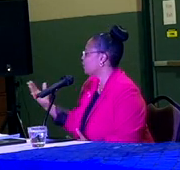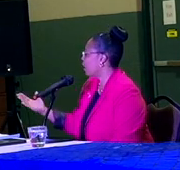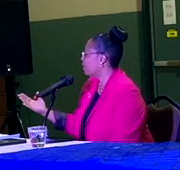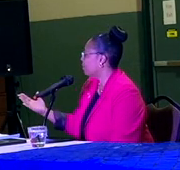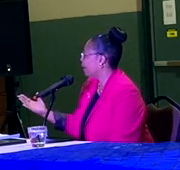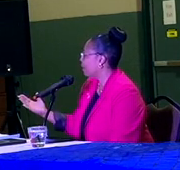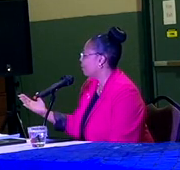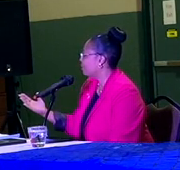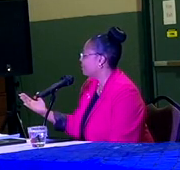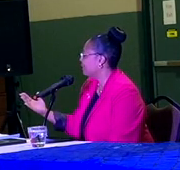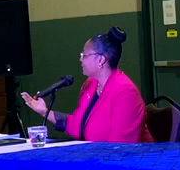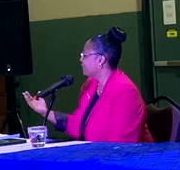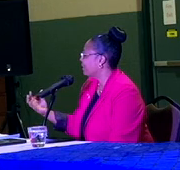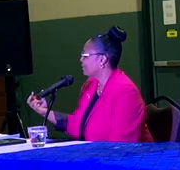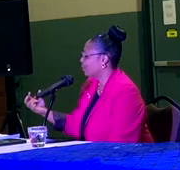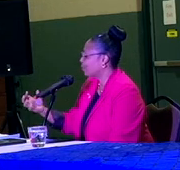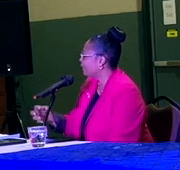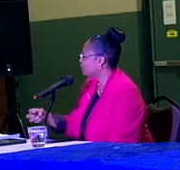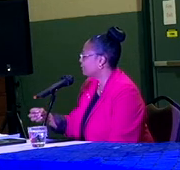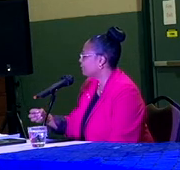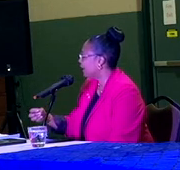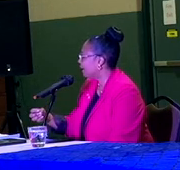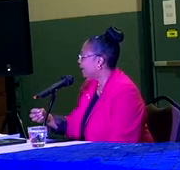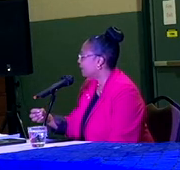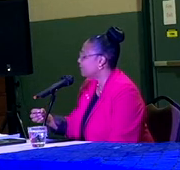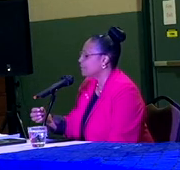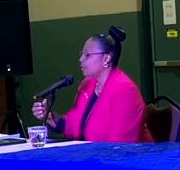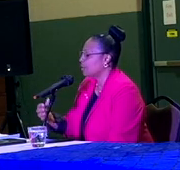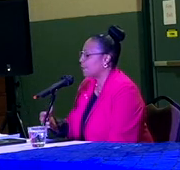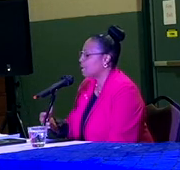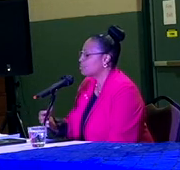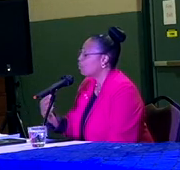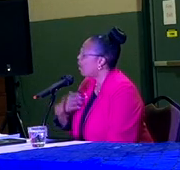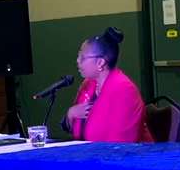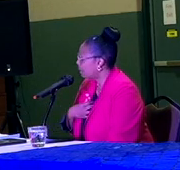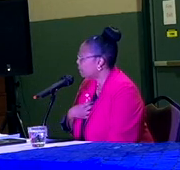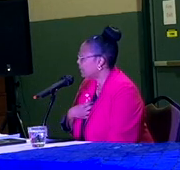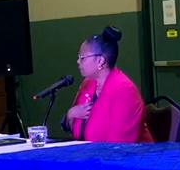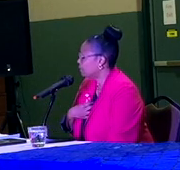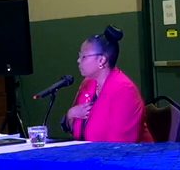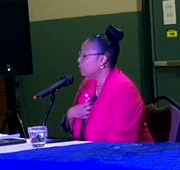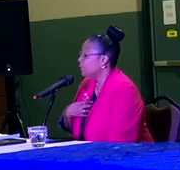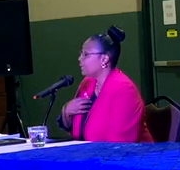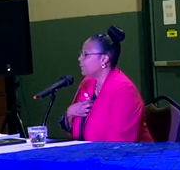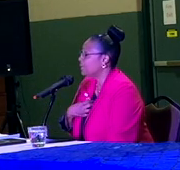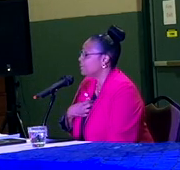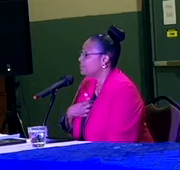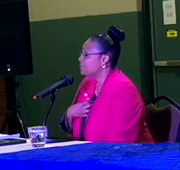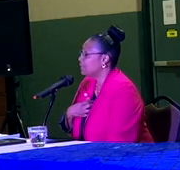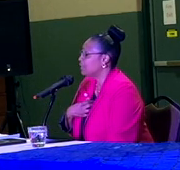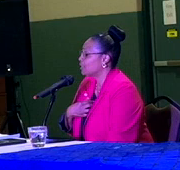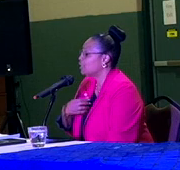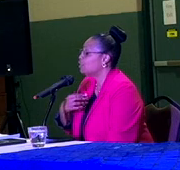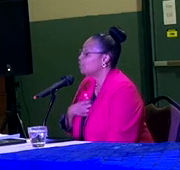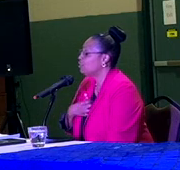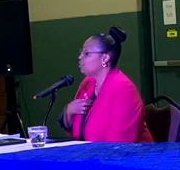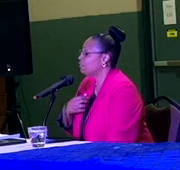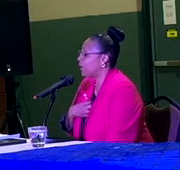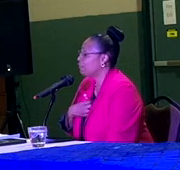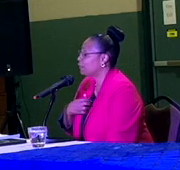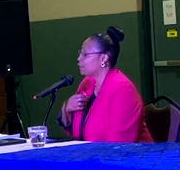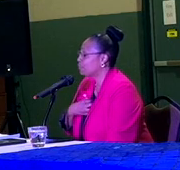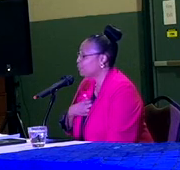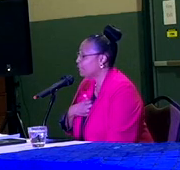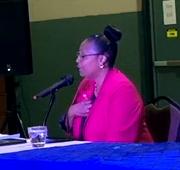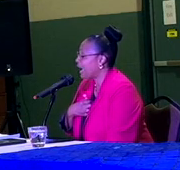when I talk about the racial divide on council, all I'm going to do is continue